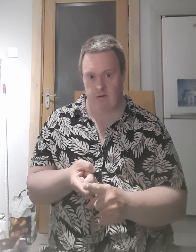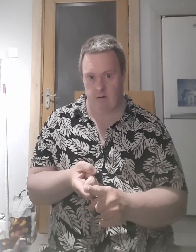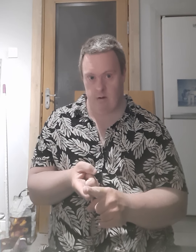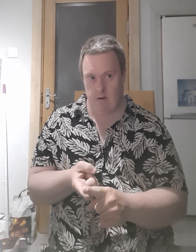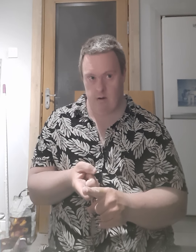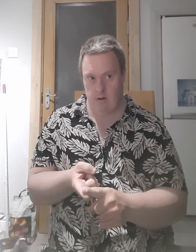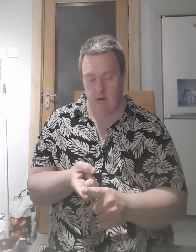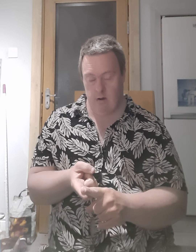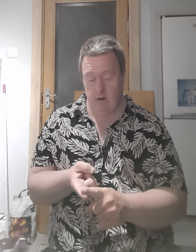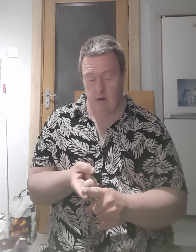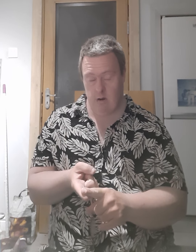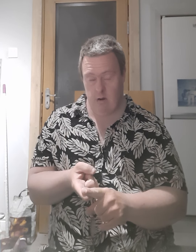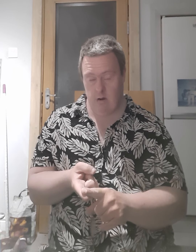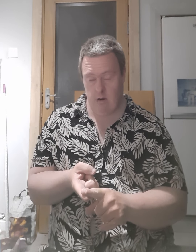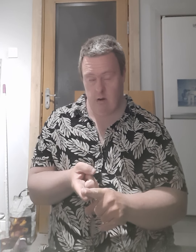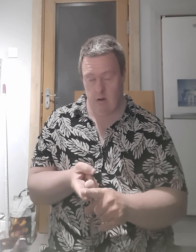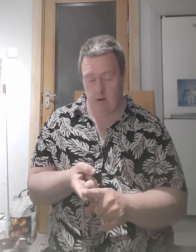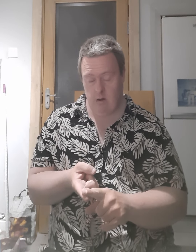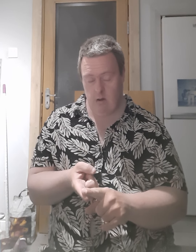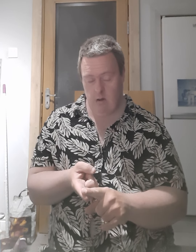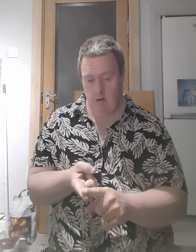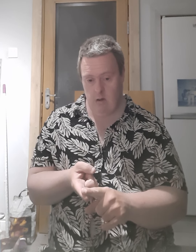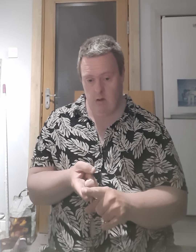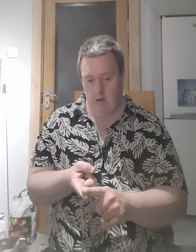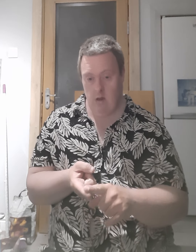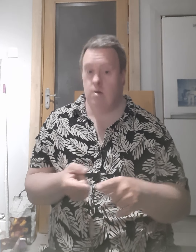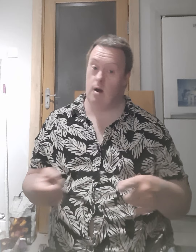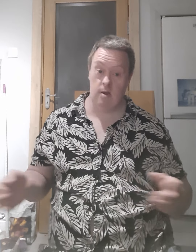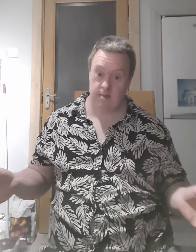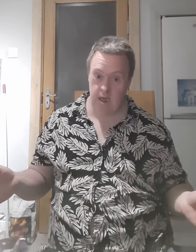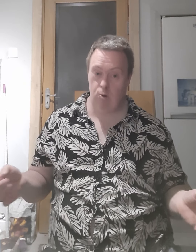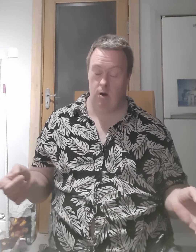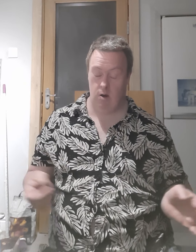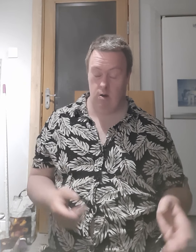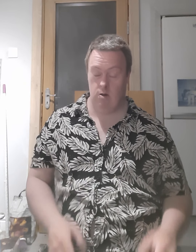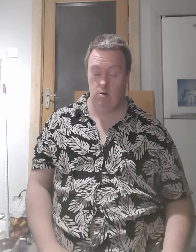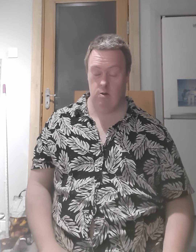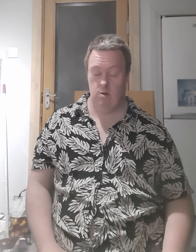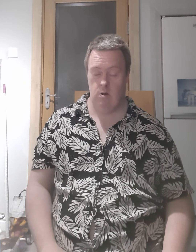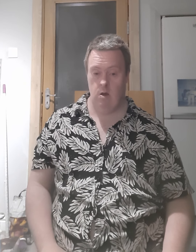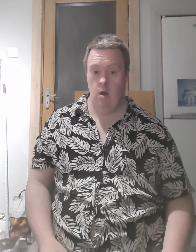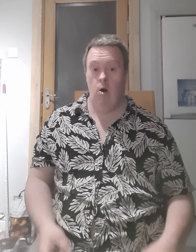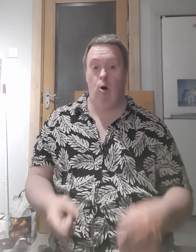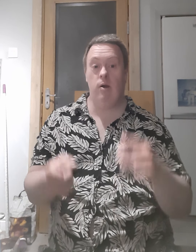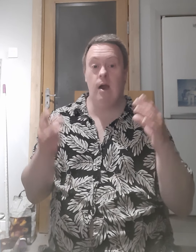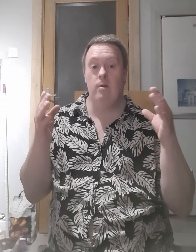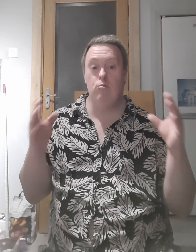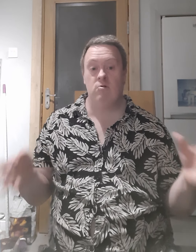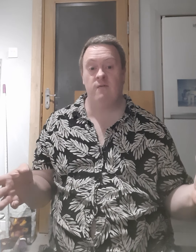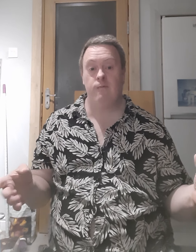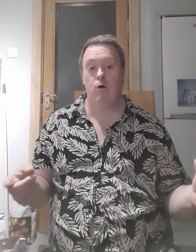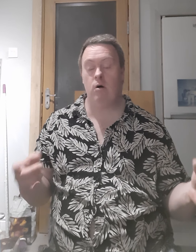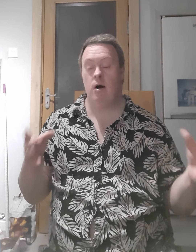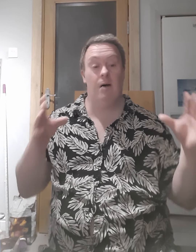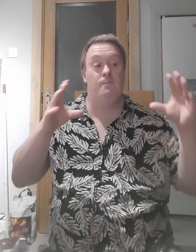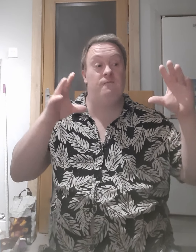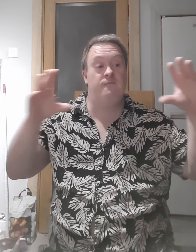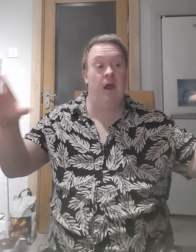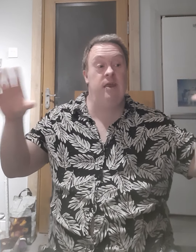and I do I am looking for a very